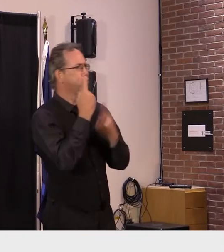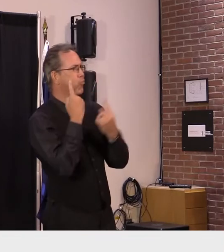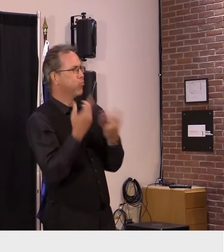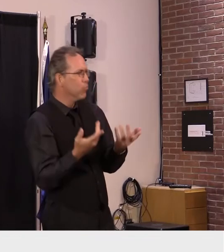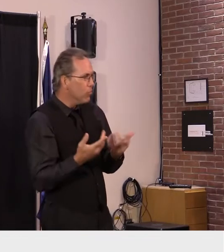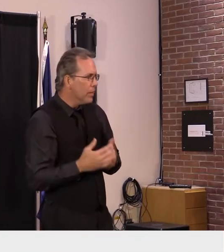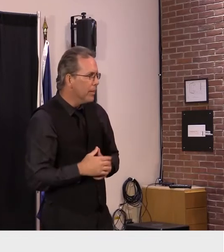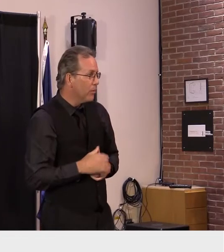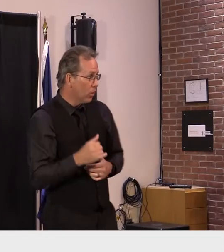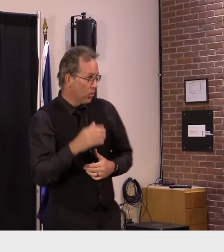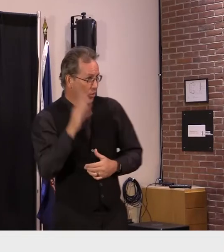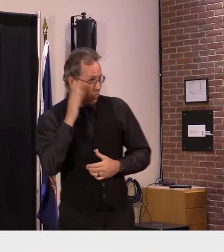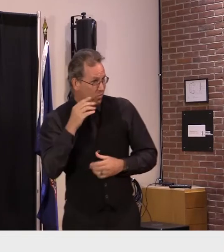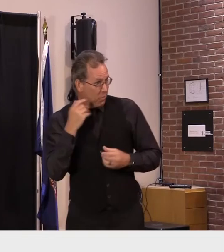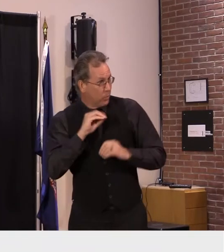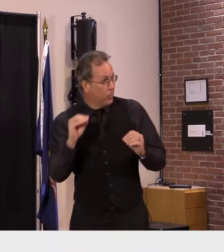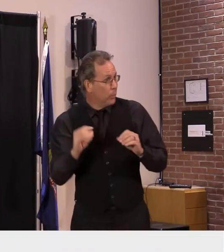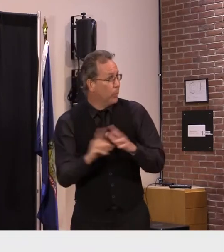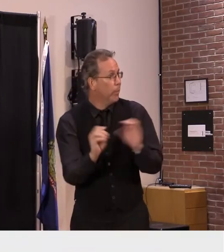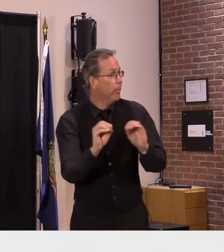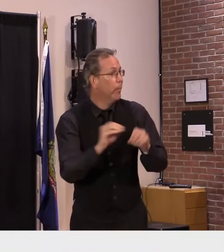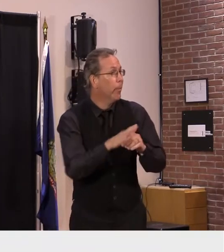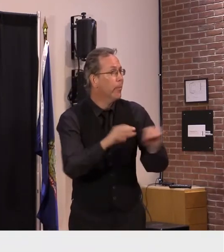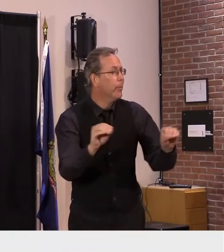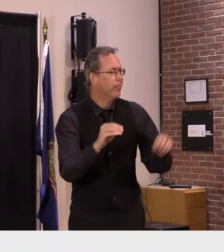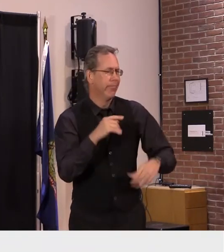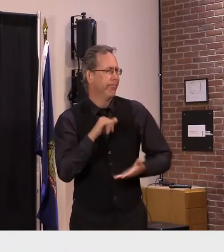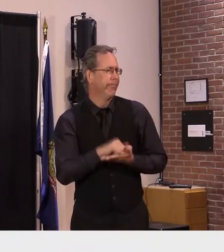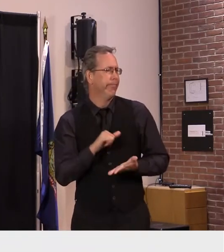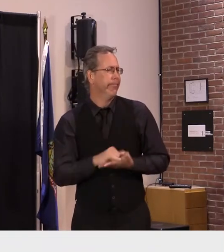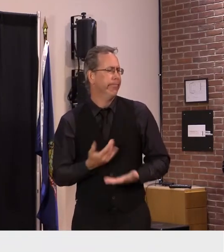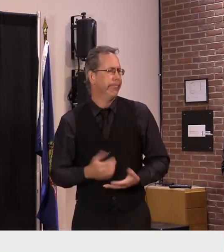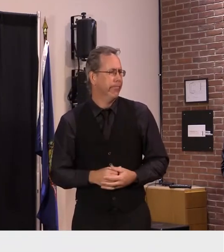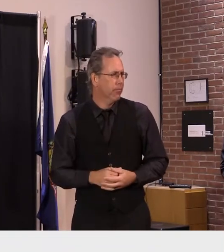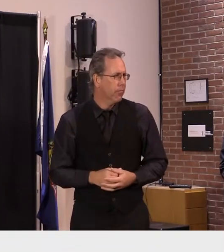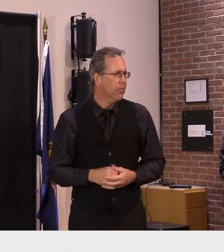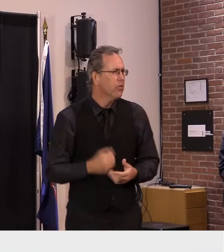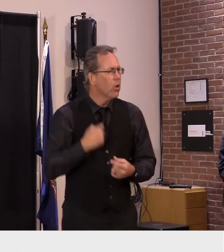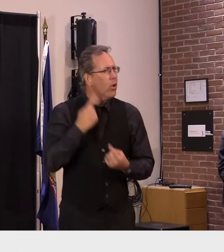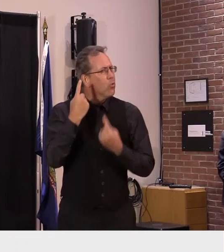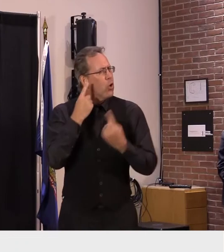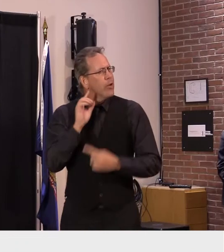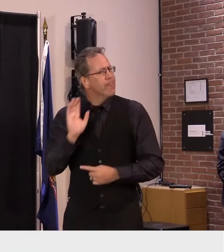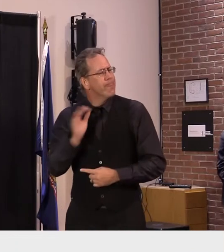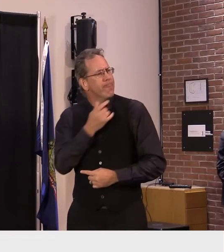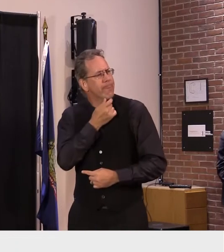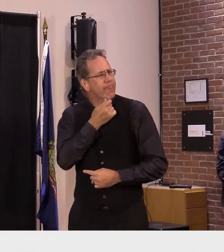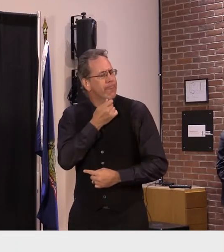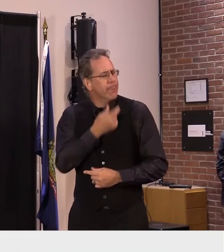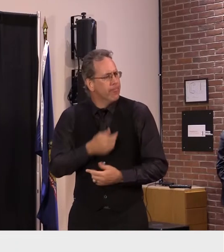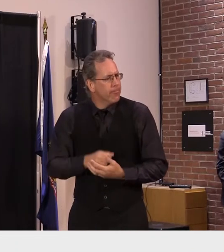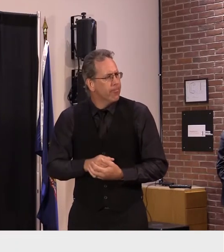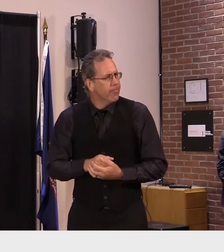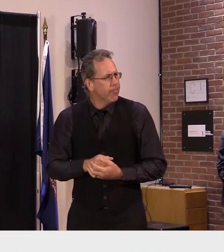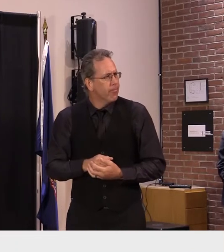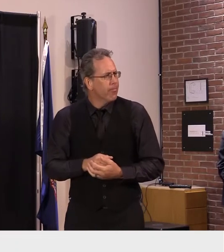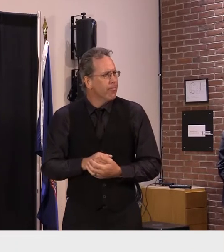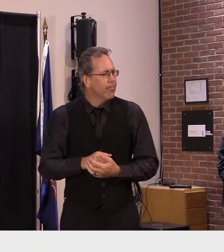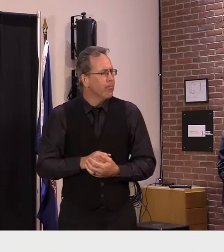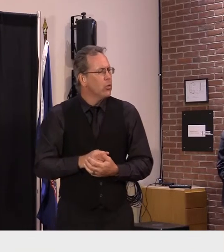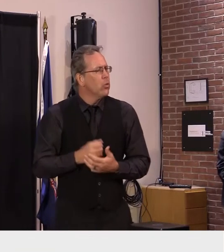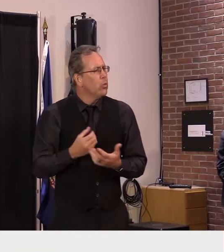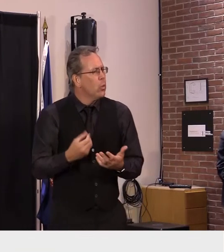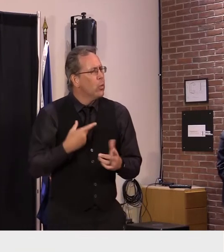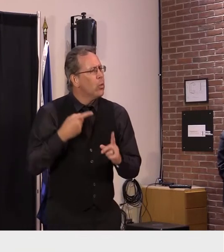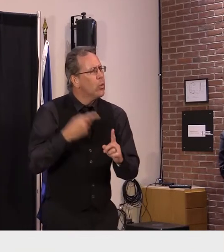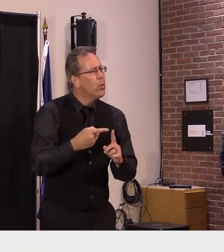winter is i'm wondering why it seems that um uh you and dr levine